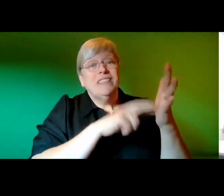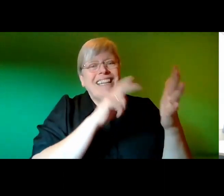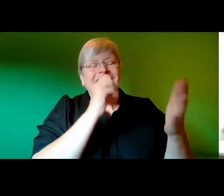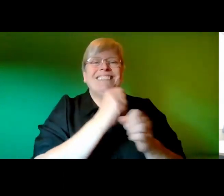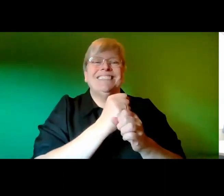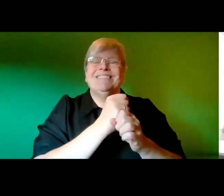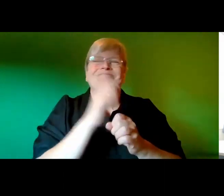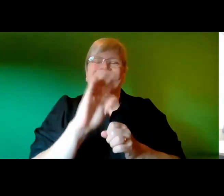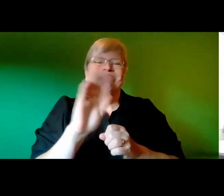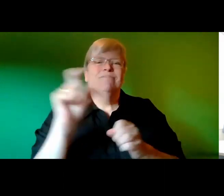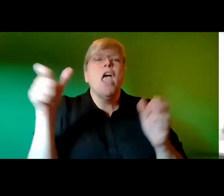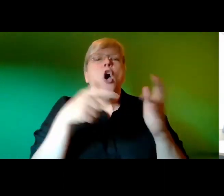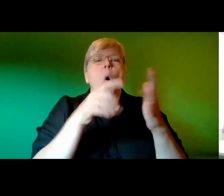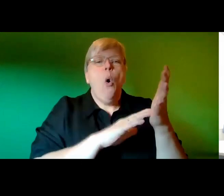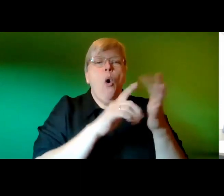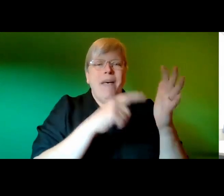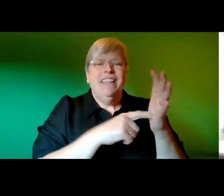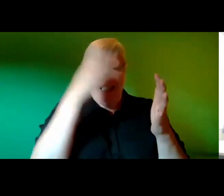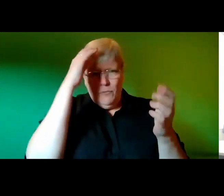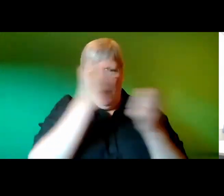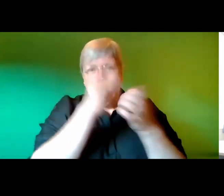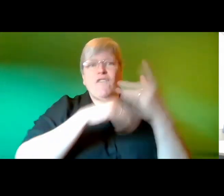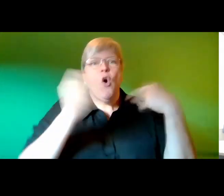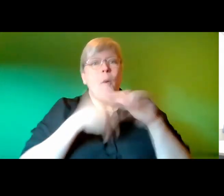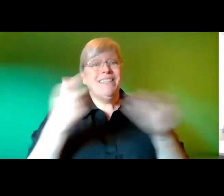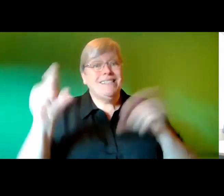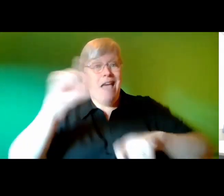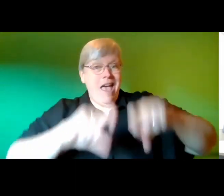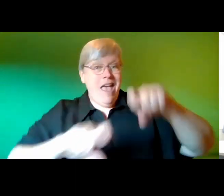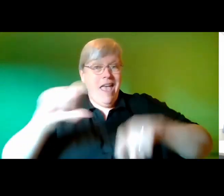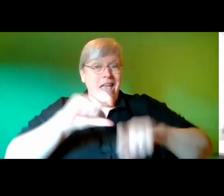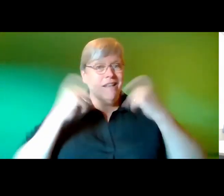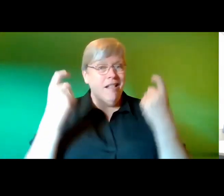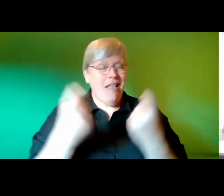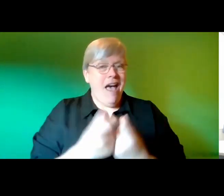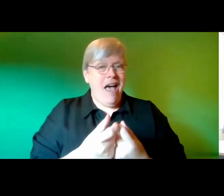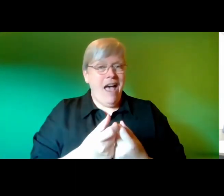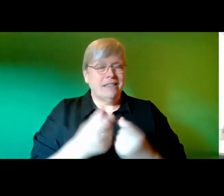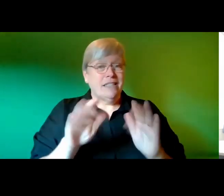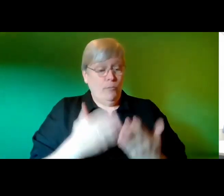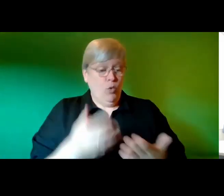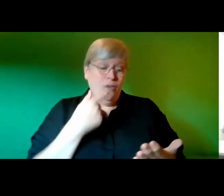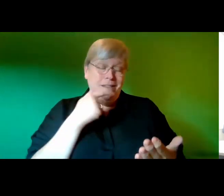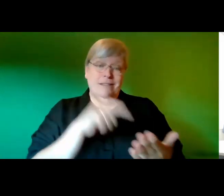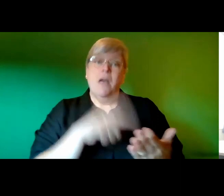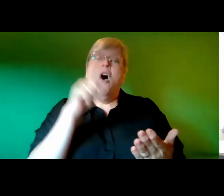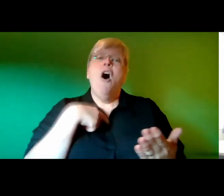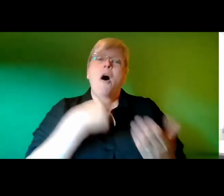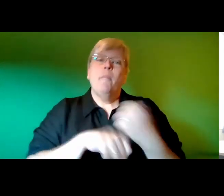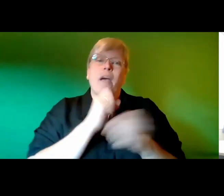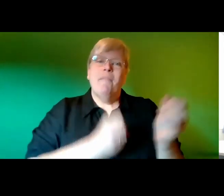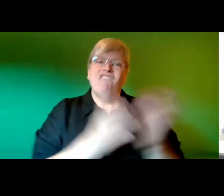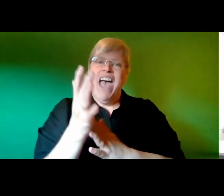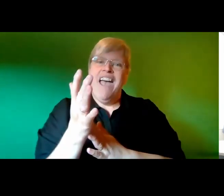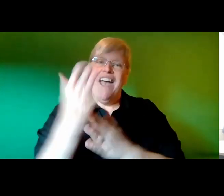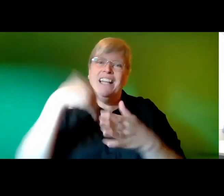I remember their names from science class in my textbooks it says that comets catch fire when they enter our earth's